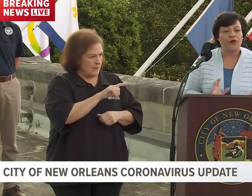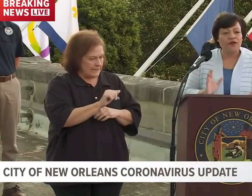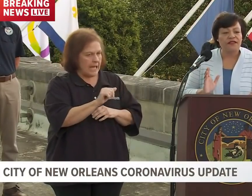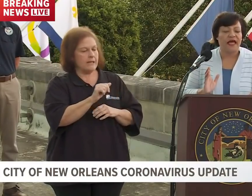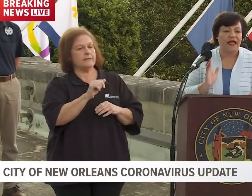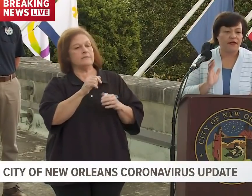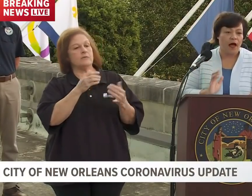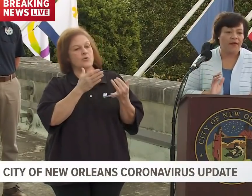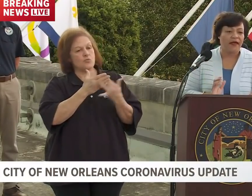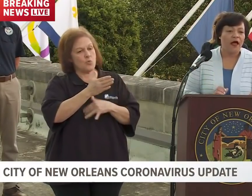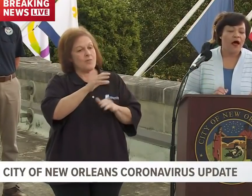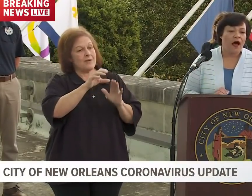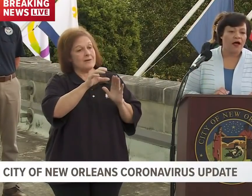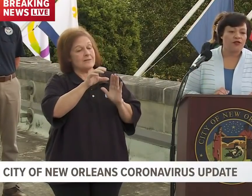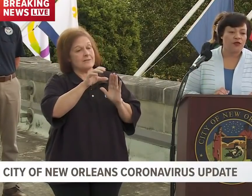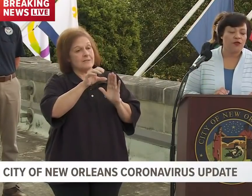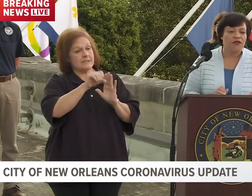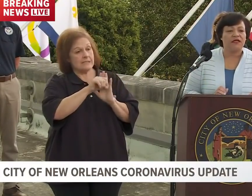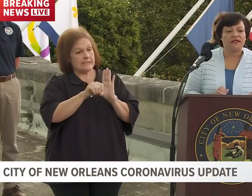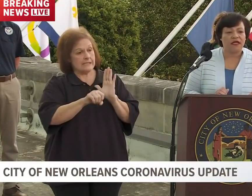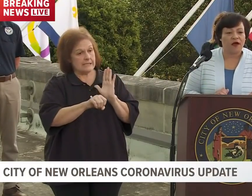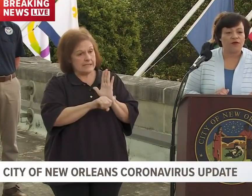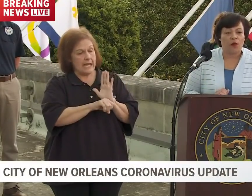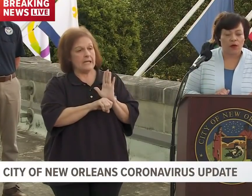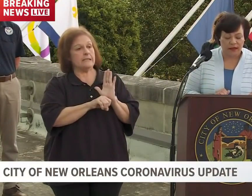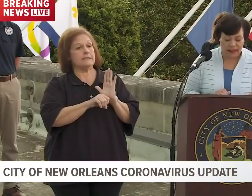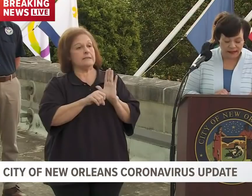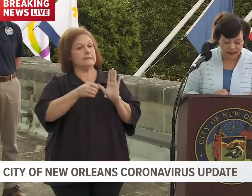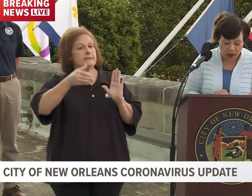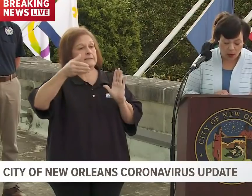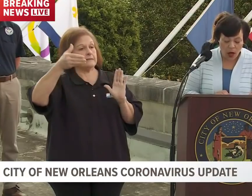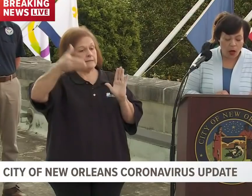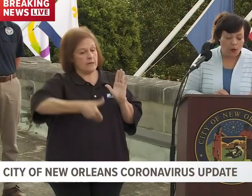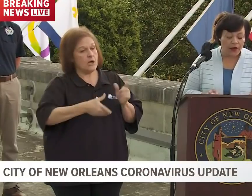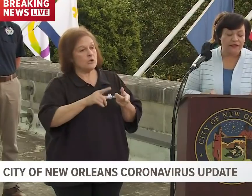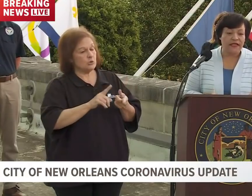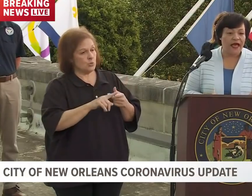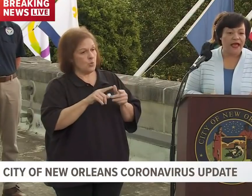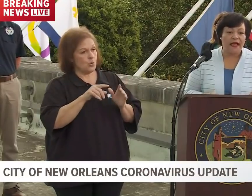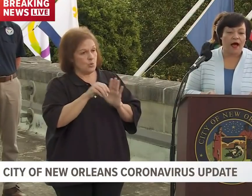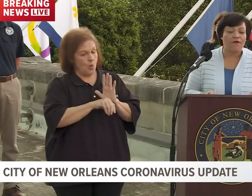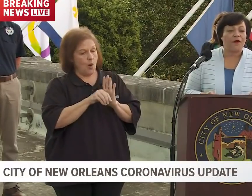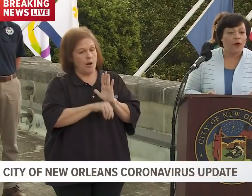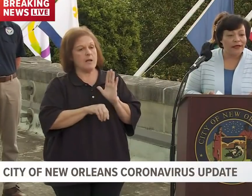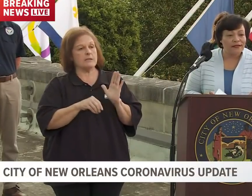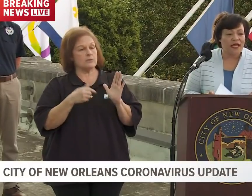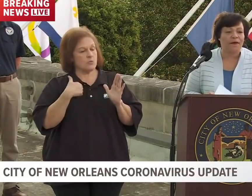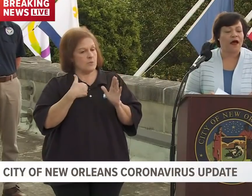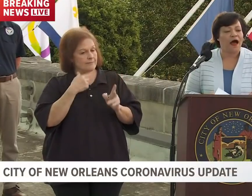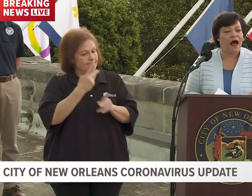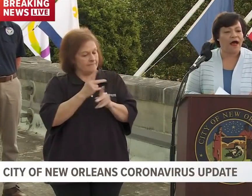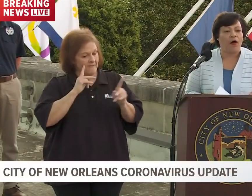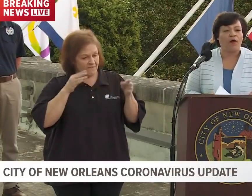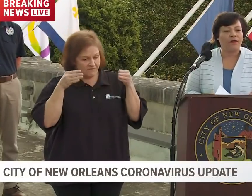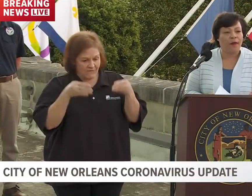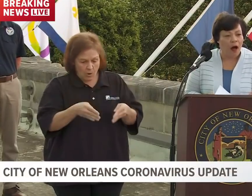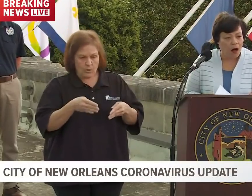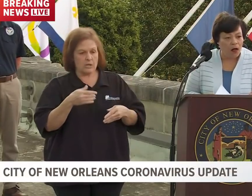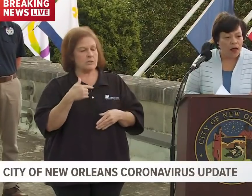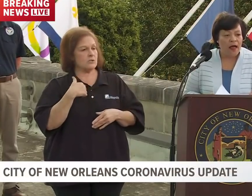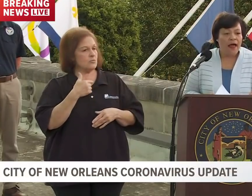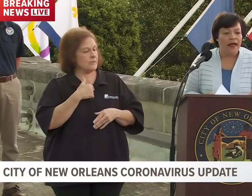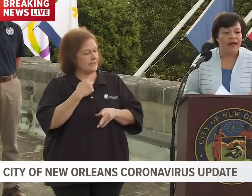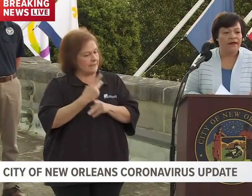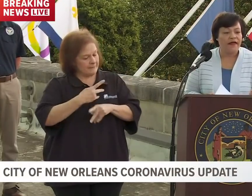through the state, coming to the city of New Orleans. And so we are staying focused, keeping our eye on the